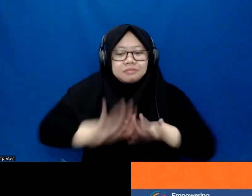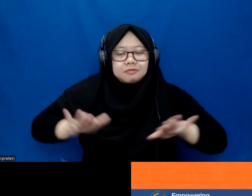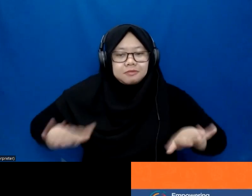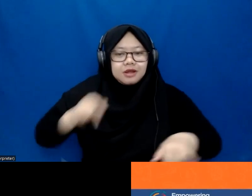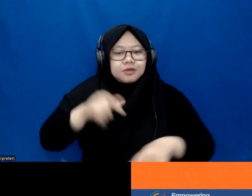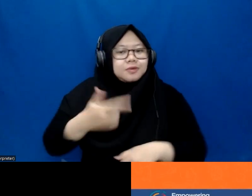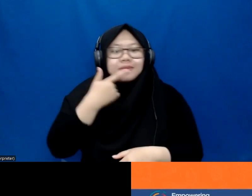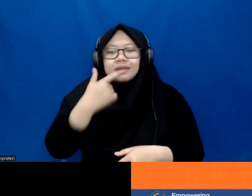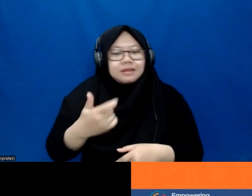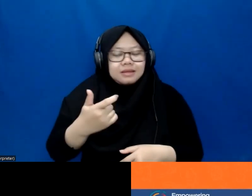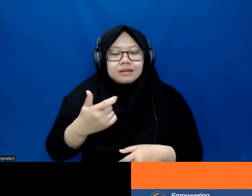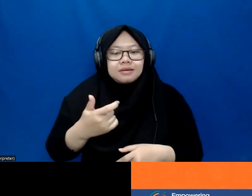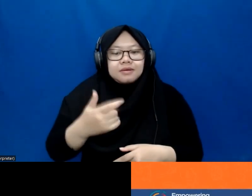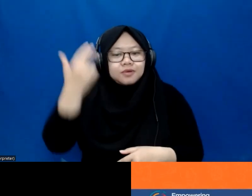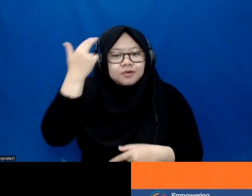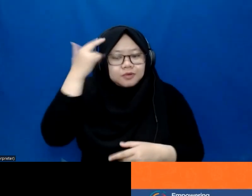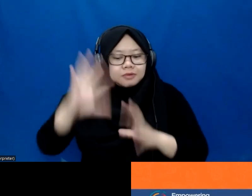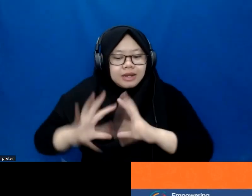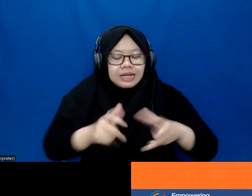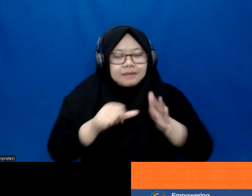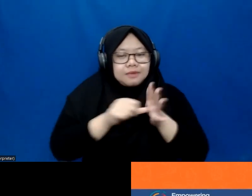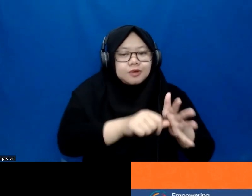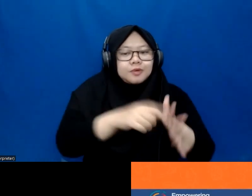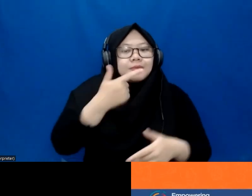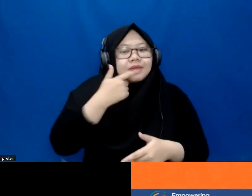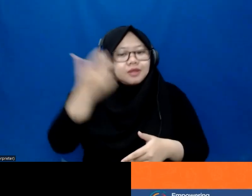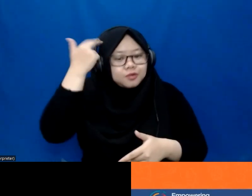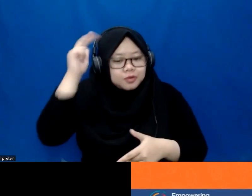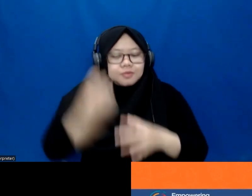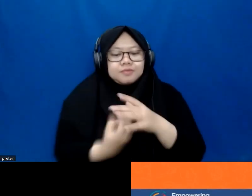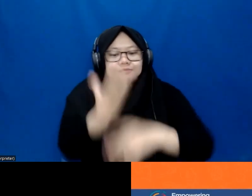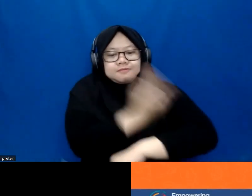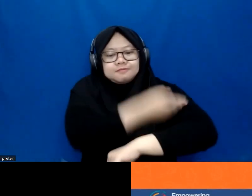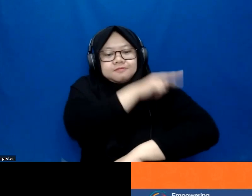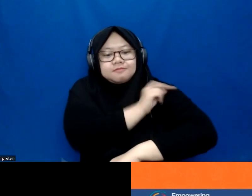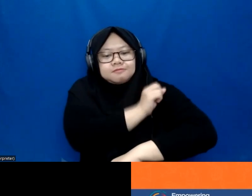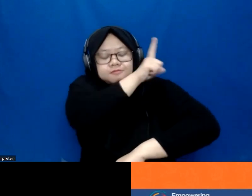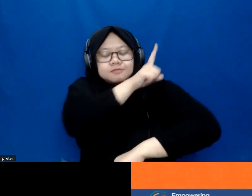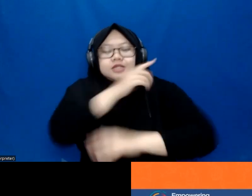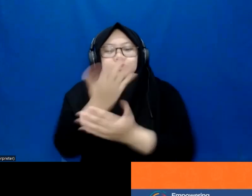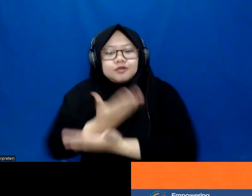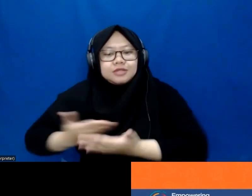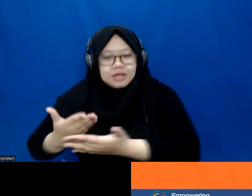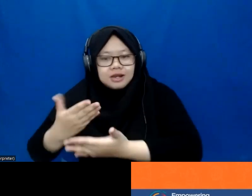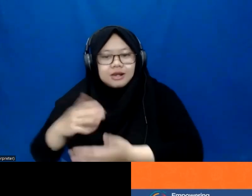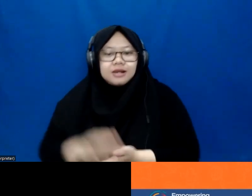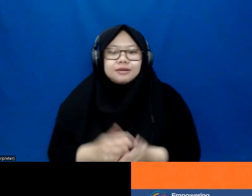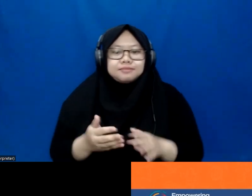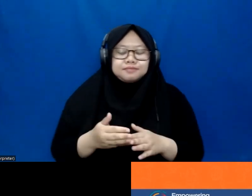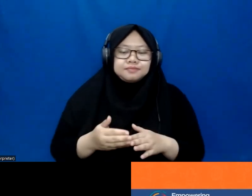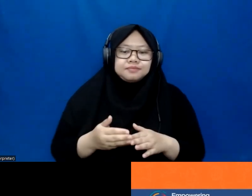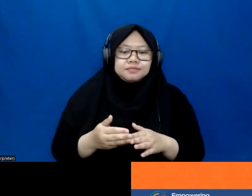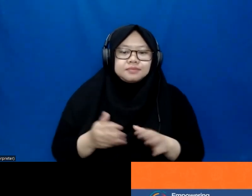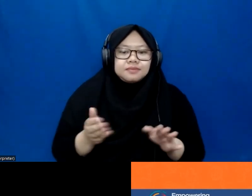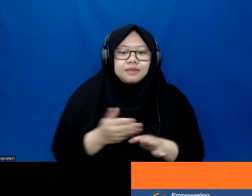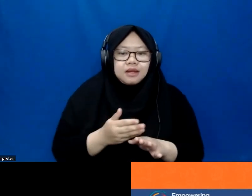important to foster a sense of community and belonging to improve social skills and emotional well-being. And the last piece touches on the first